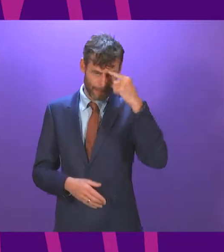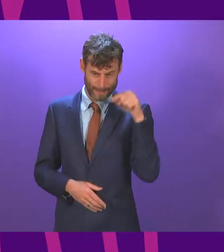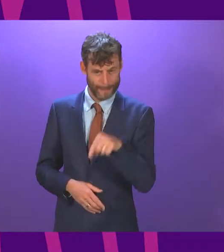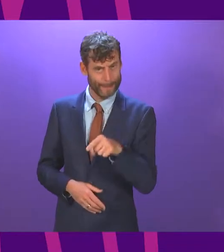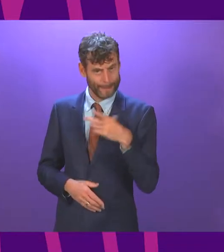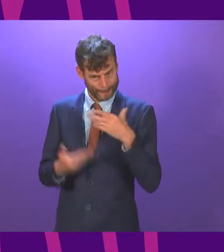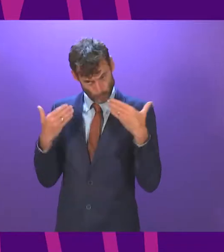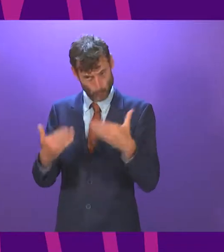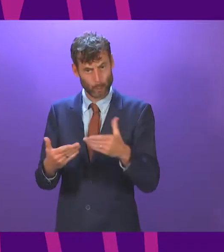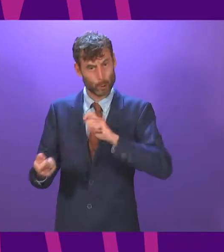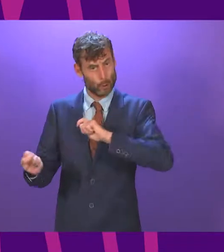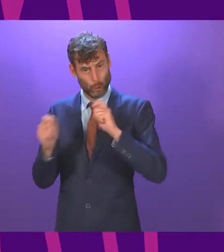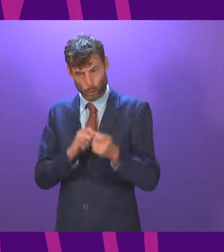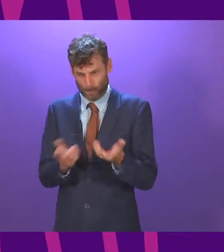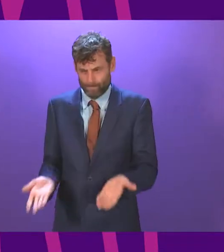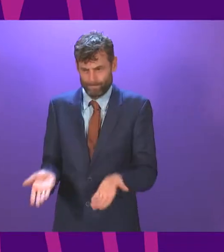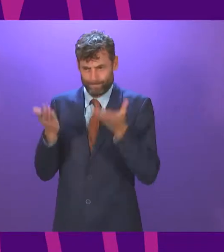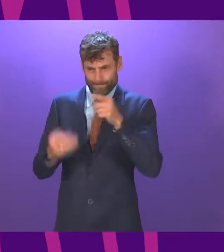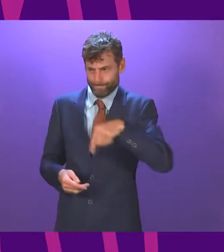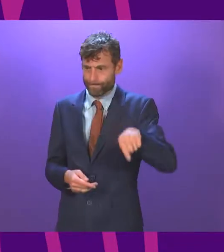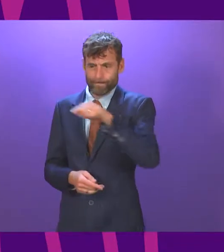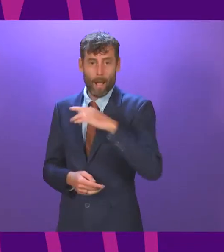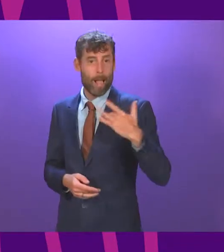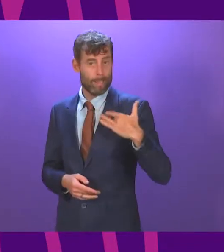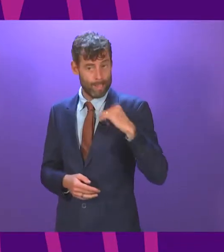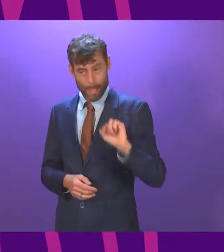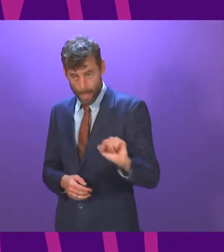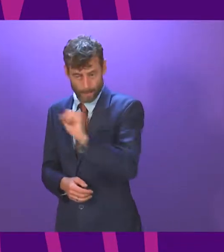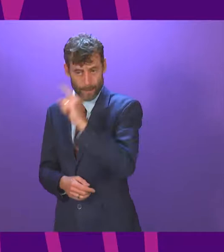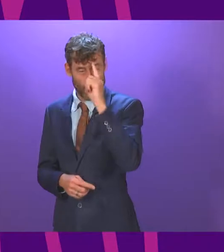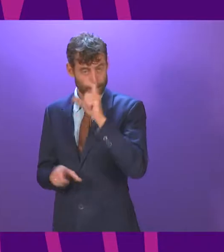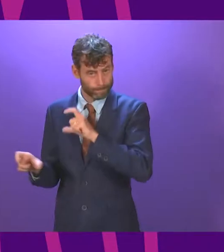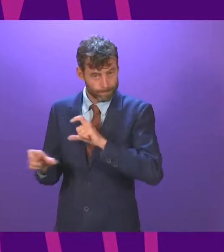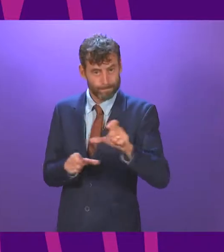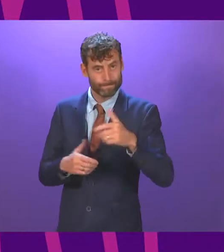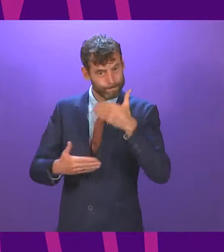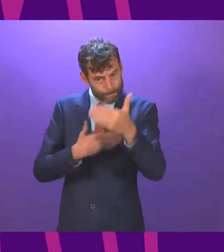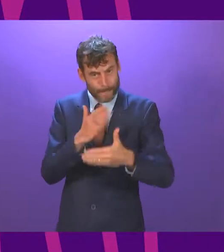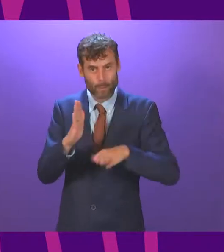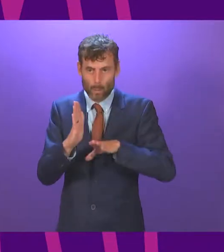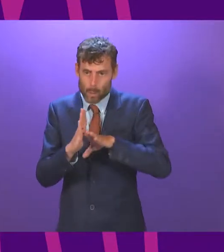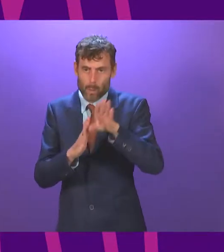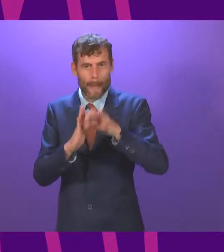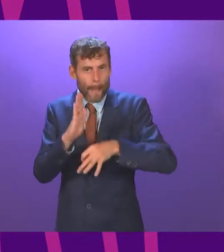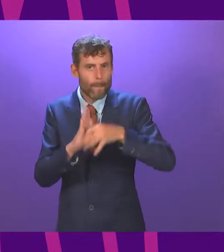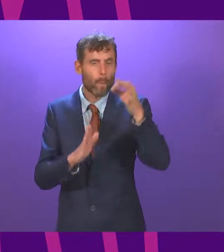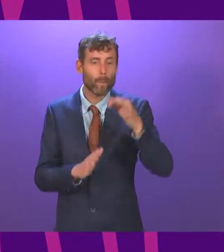make lasting generational change to improve the lives of people across Scotland, and also my Greenock and Amber Clyde constituency. Recovery from the